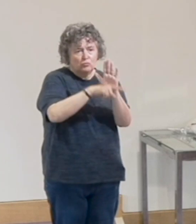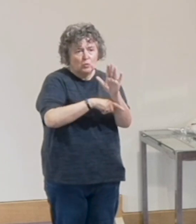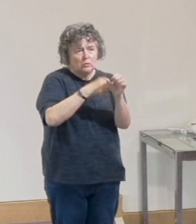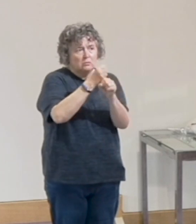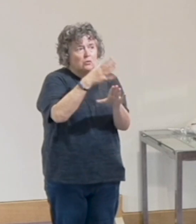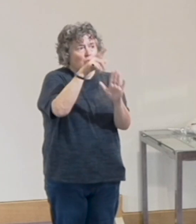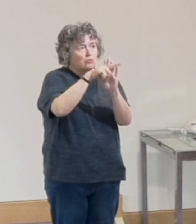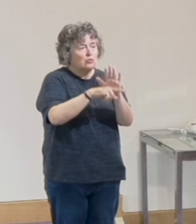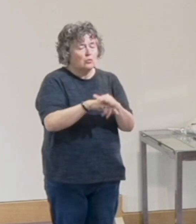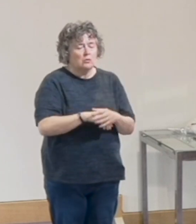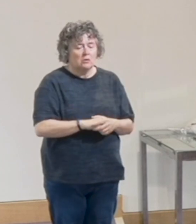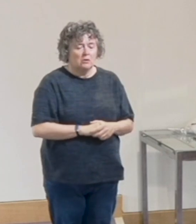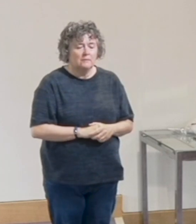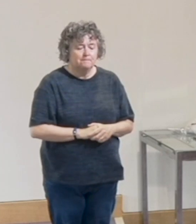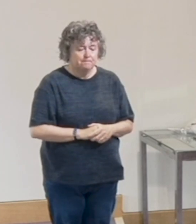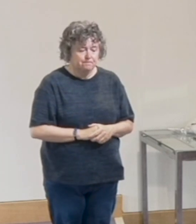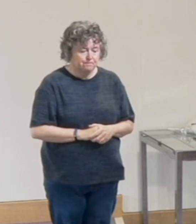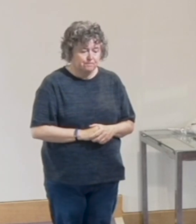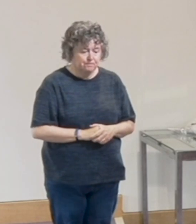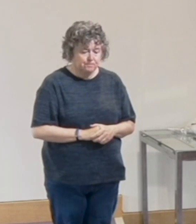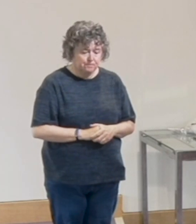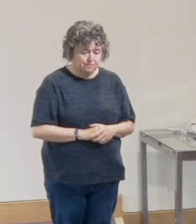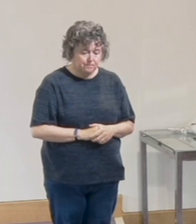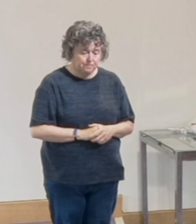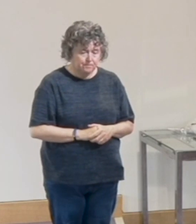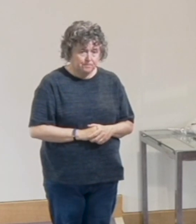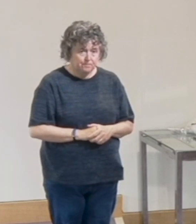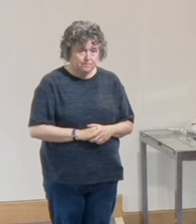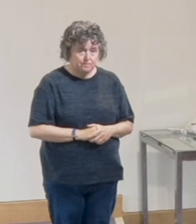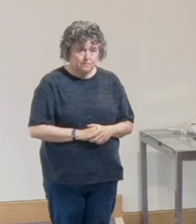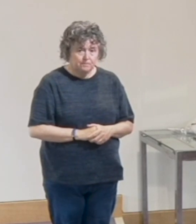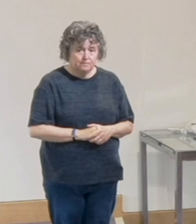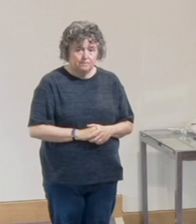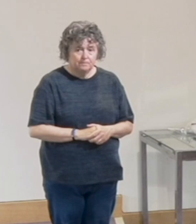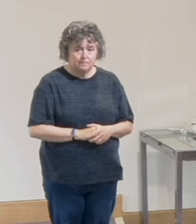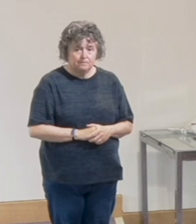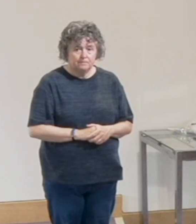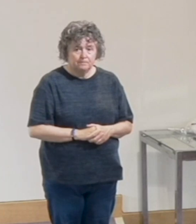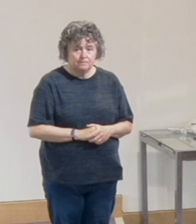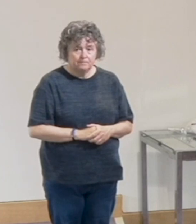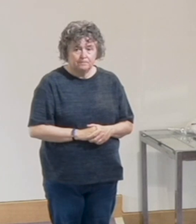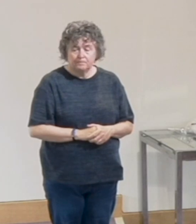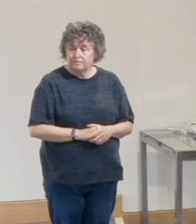Now, many, if not most, world religions